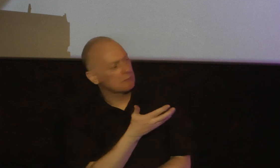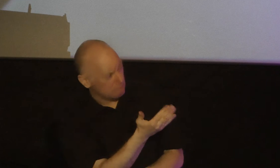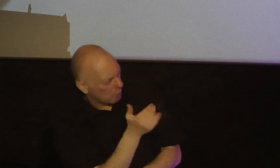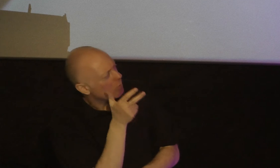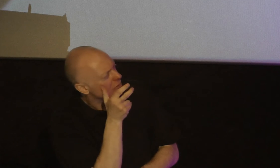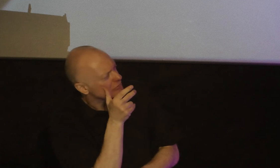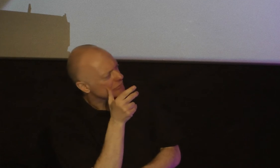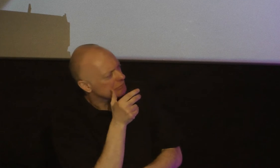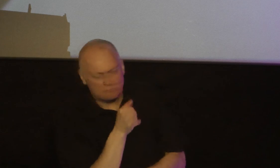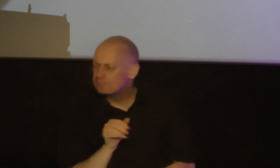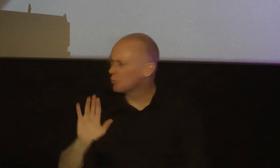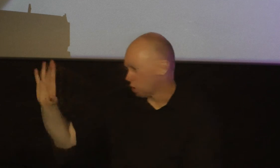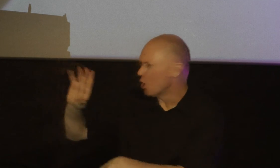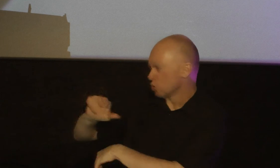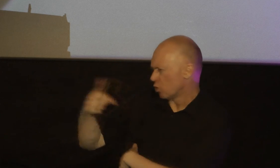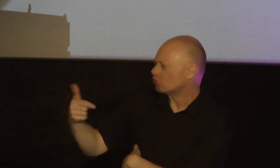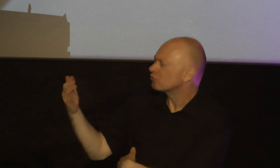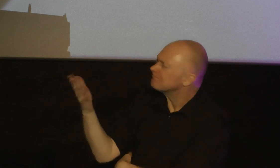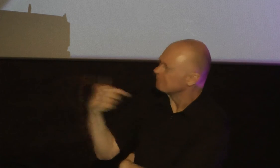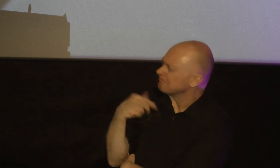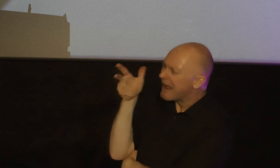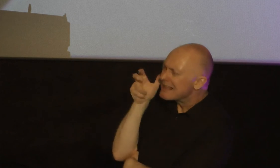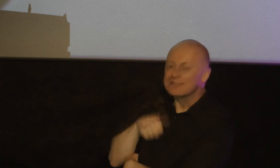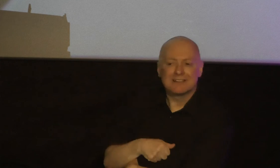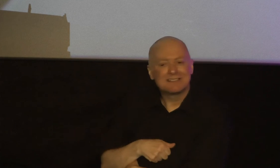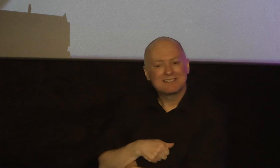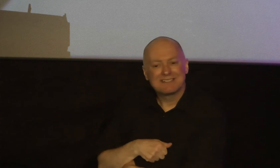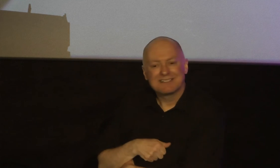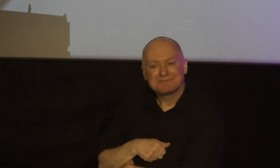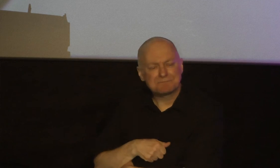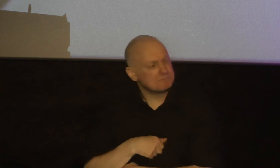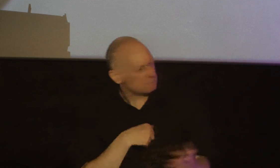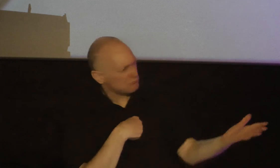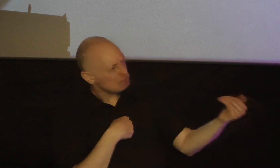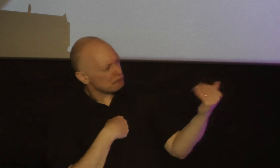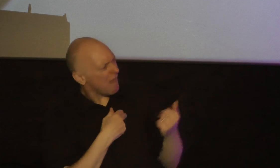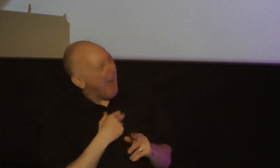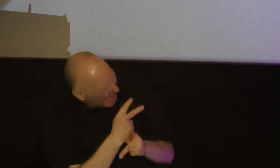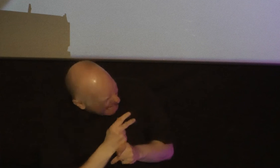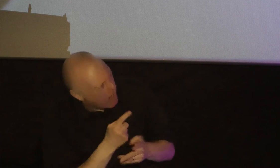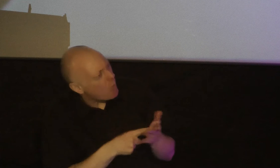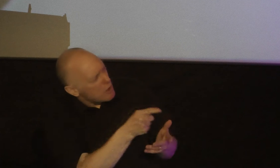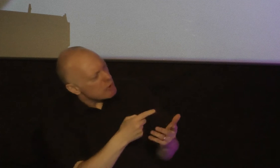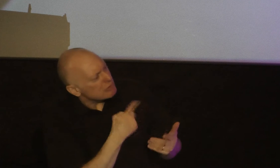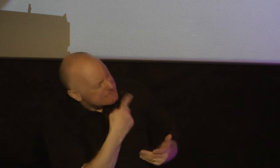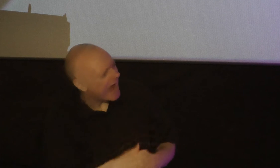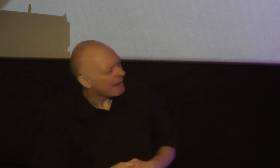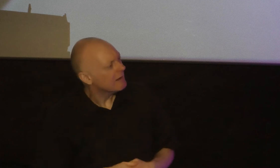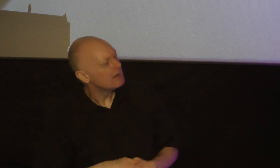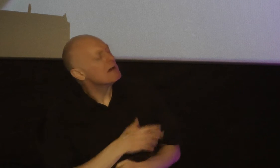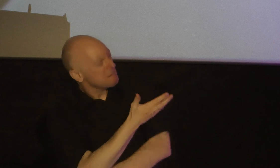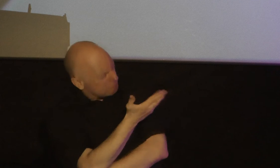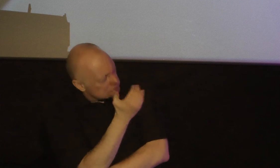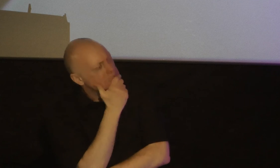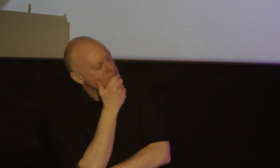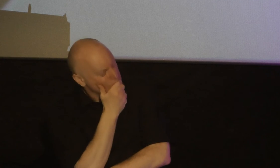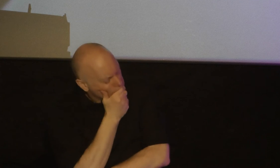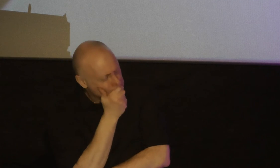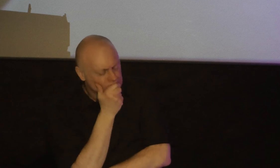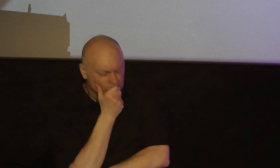they are quick to listen they want to know what you have to say they care about what you have to say and they listen and they gather information and they